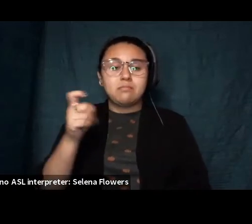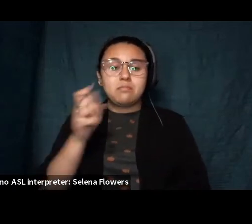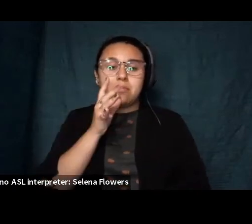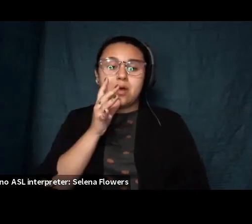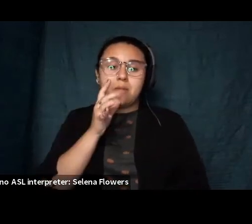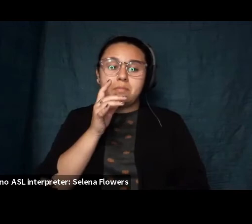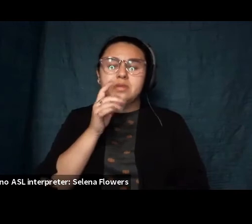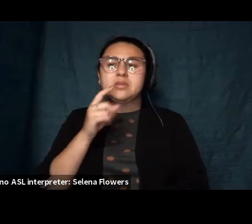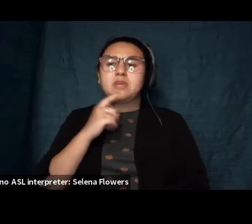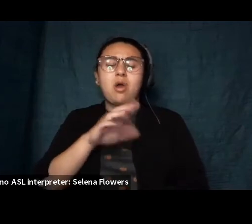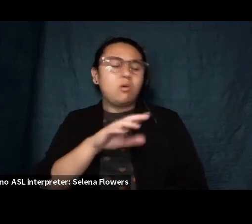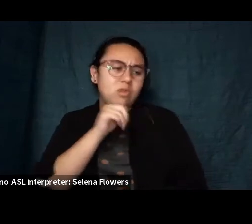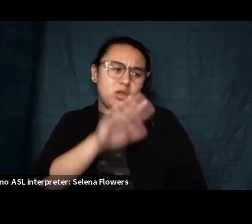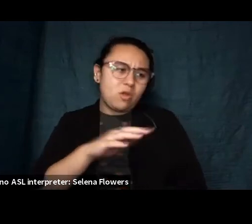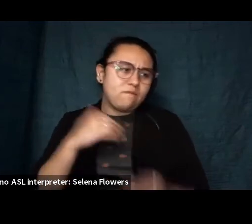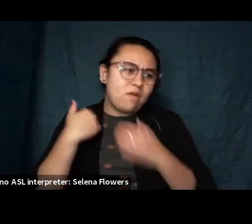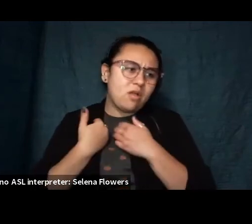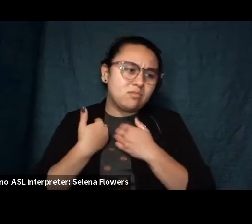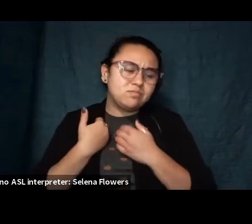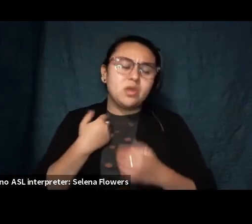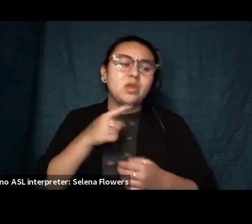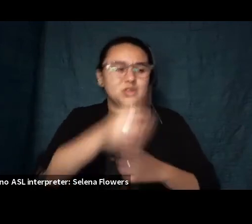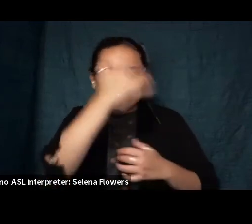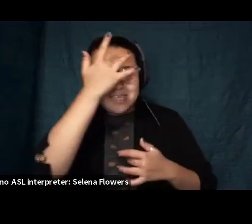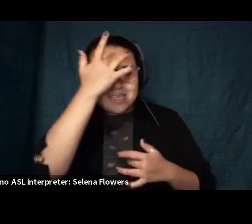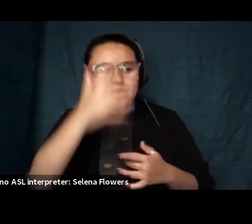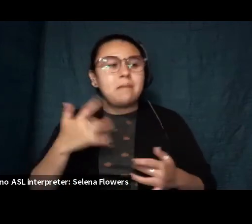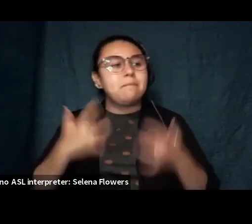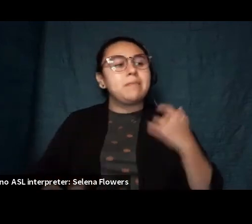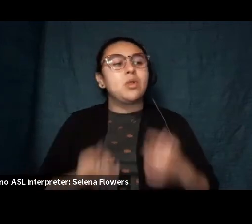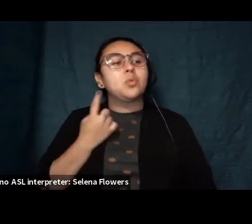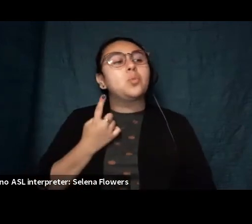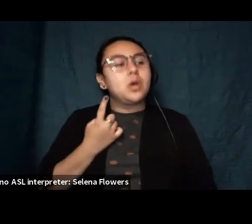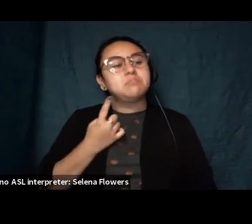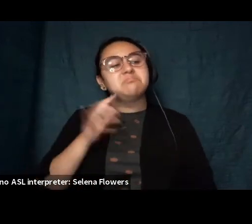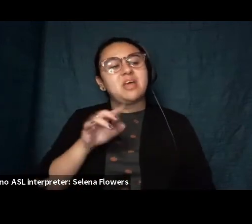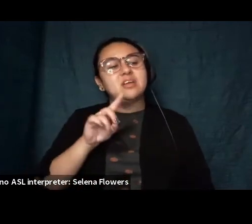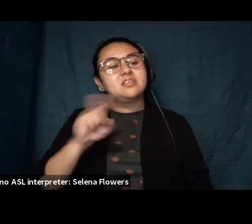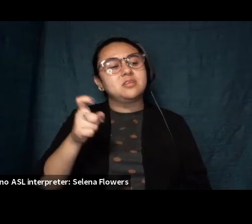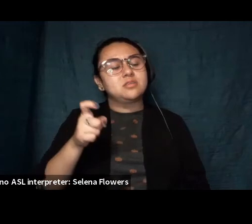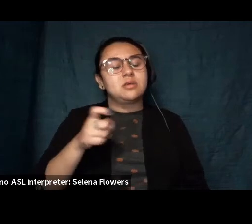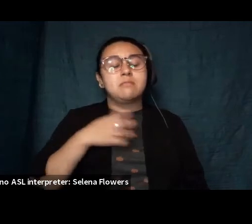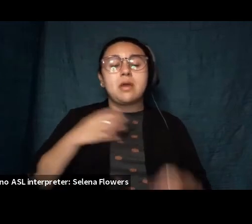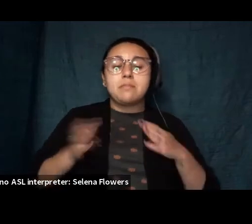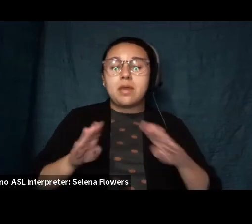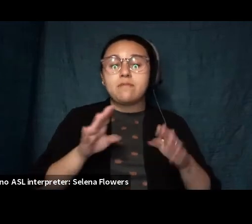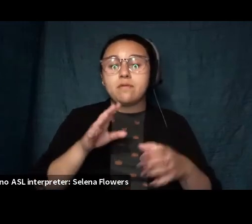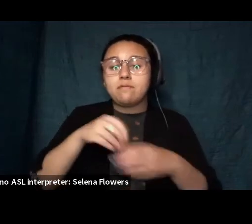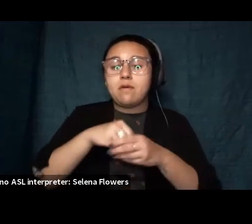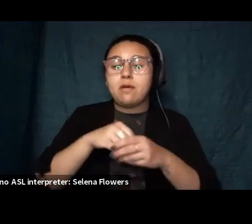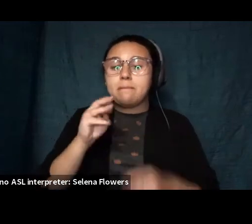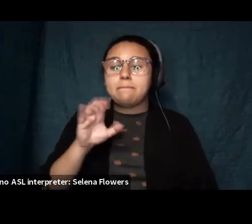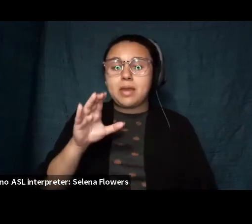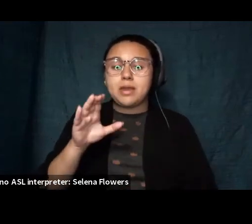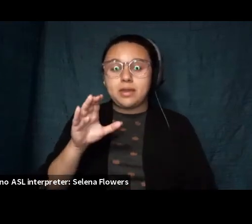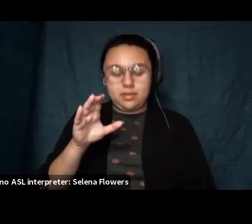fault i was sick they said bipolar one they said this behavior of mine was part of a manic episode and could